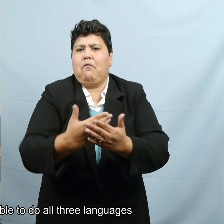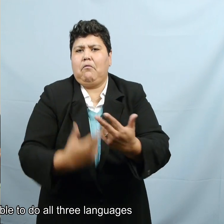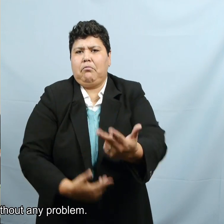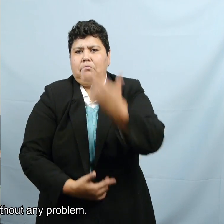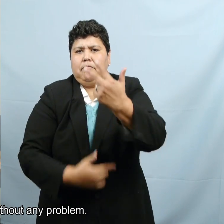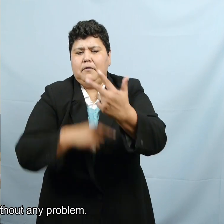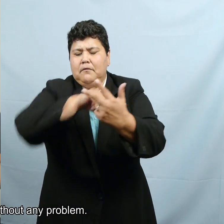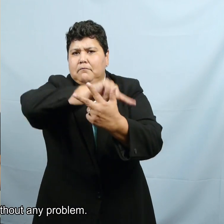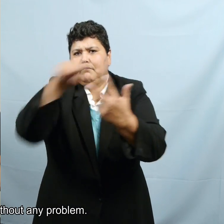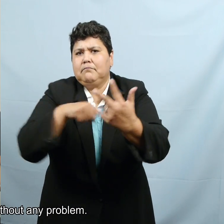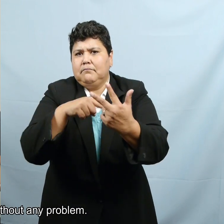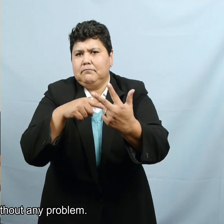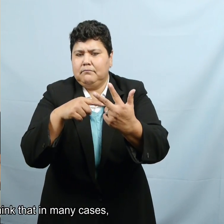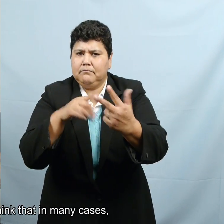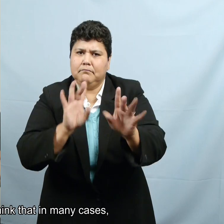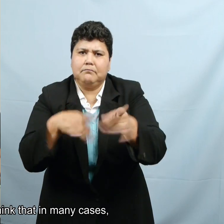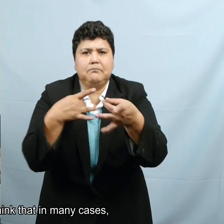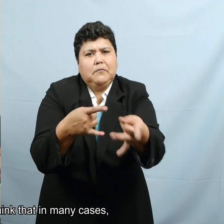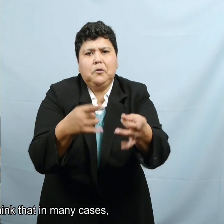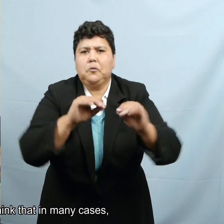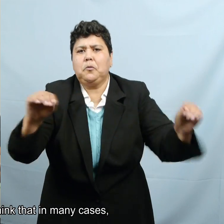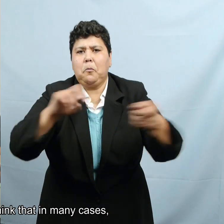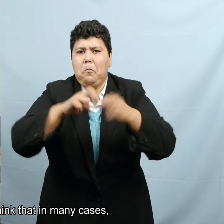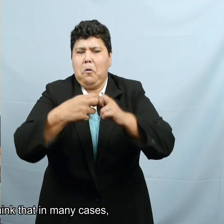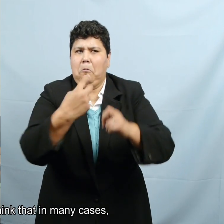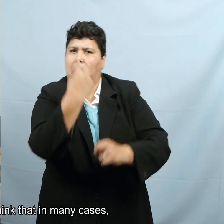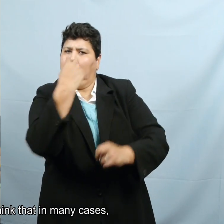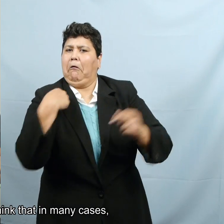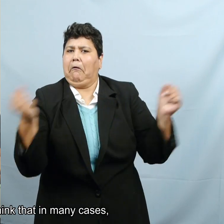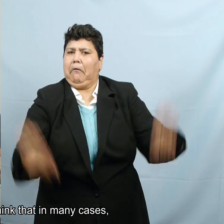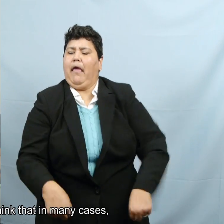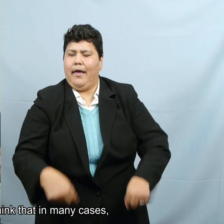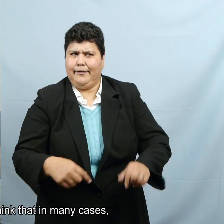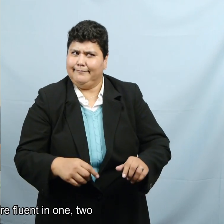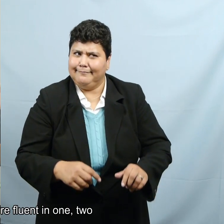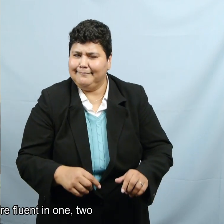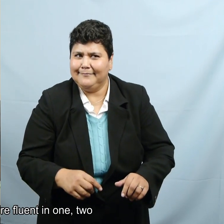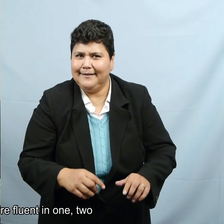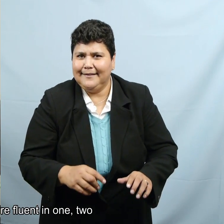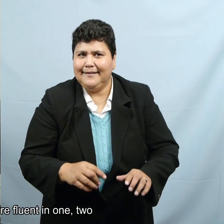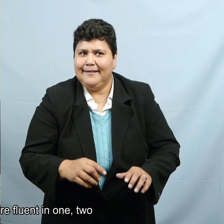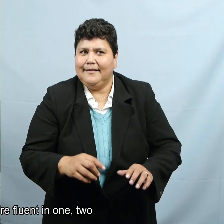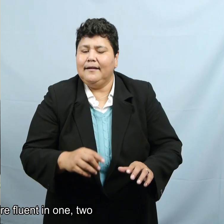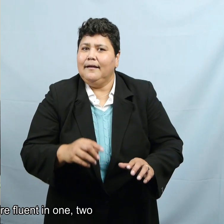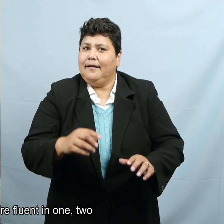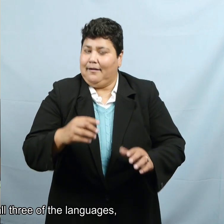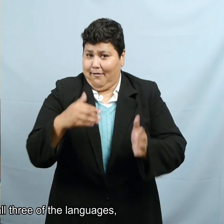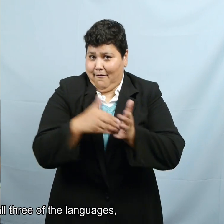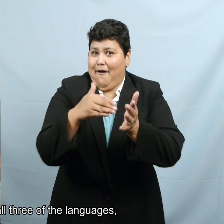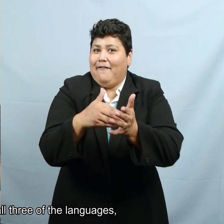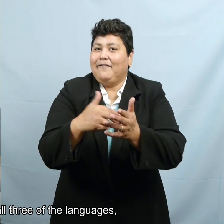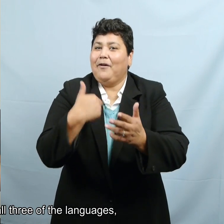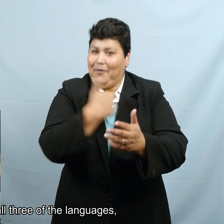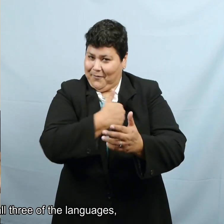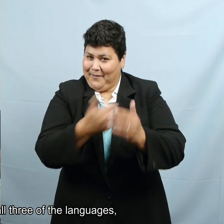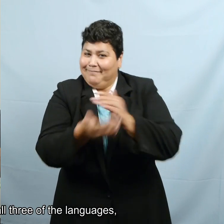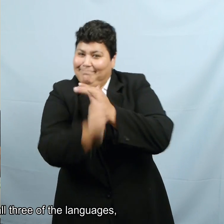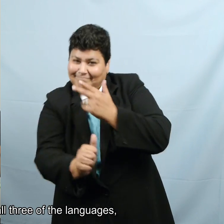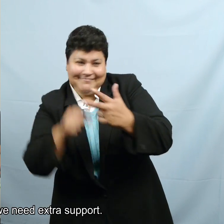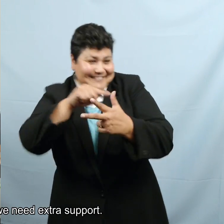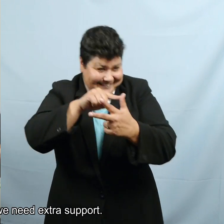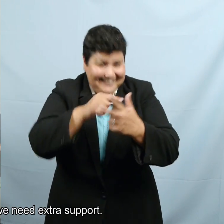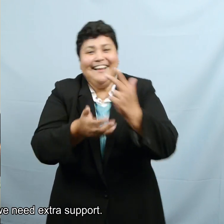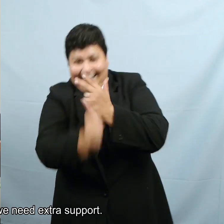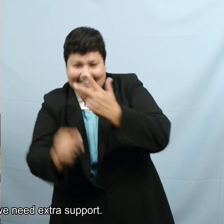three languages without any problem. But I think that in many cases we're fluent in one, two, but not all three of the